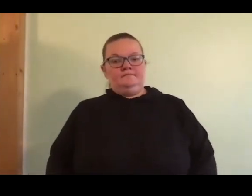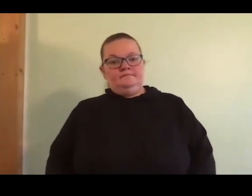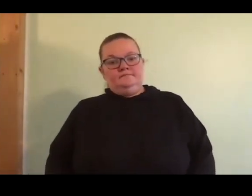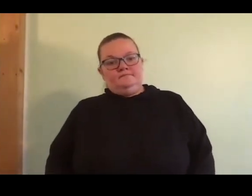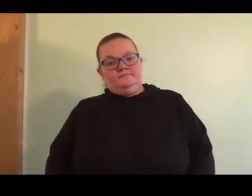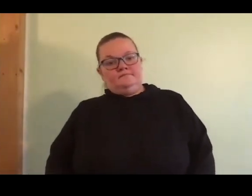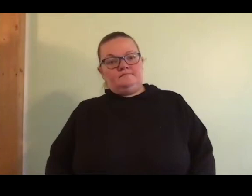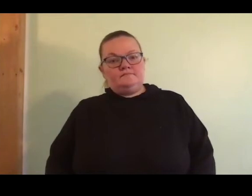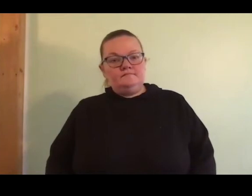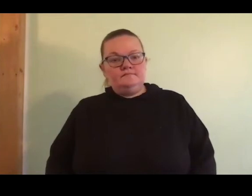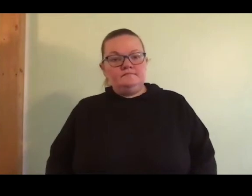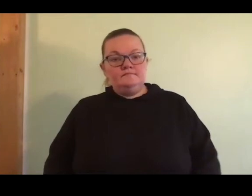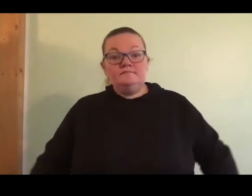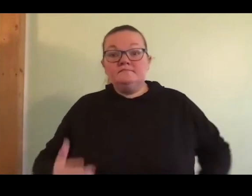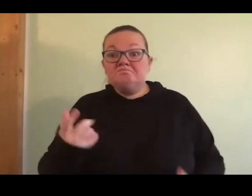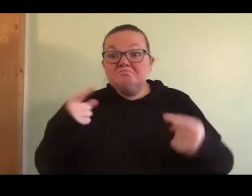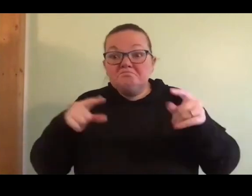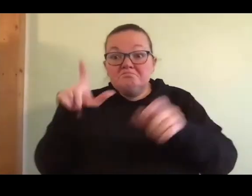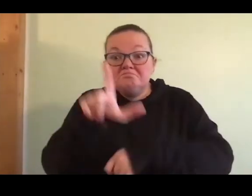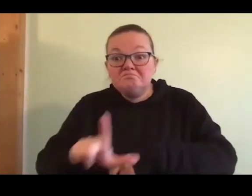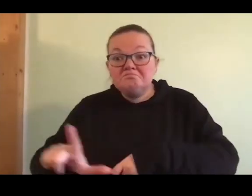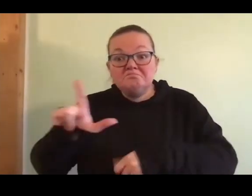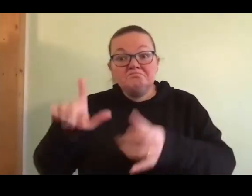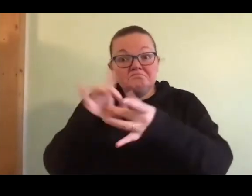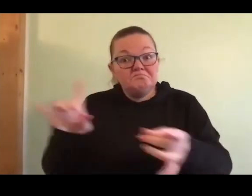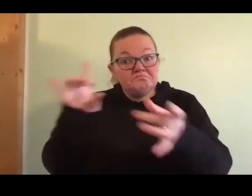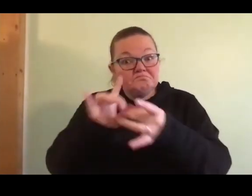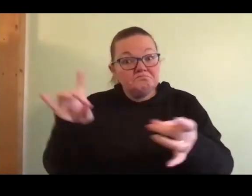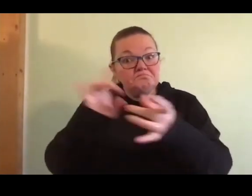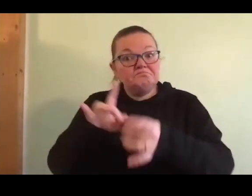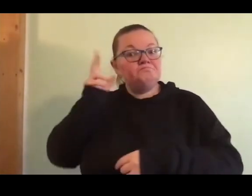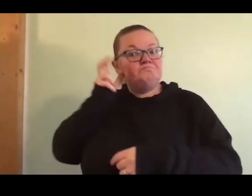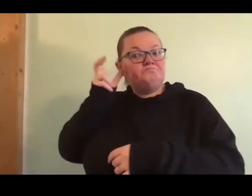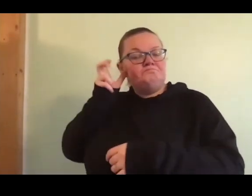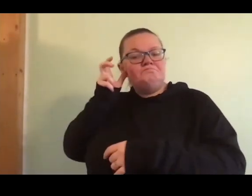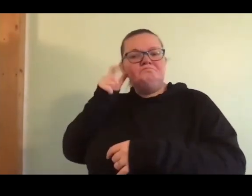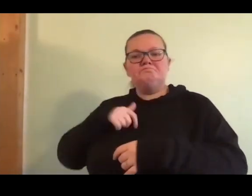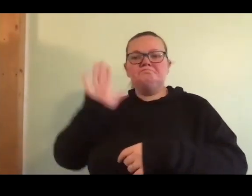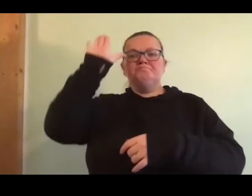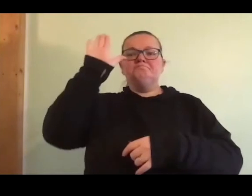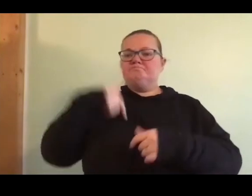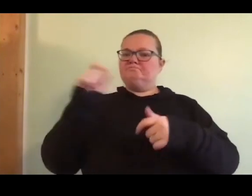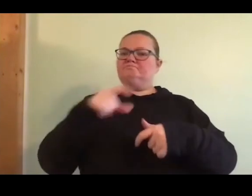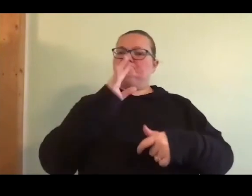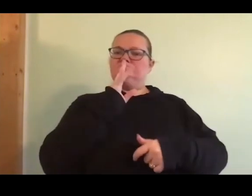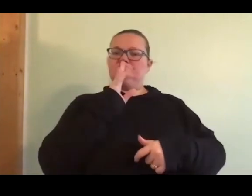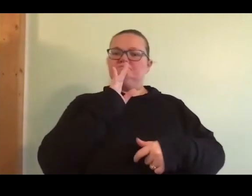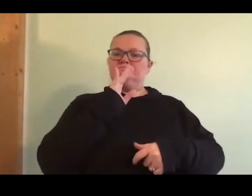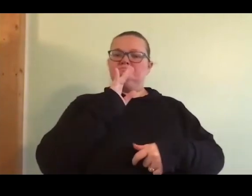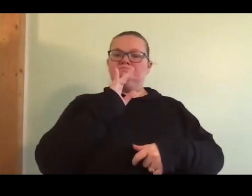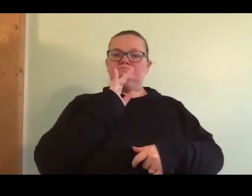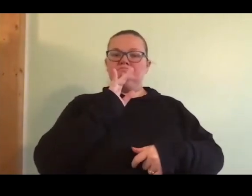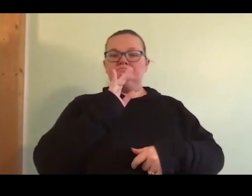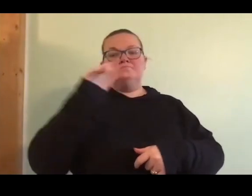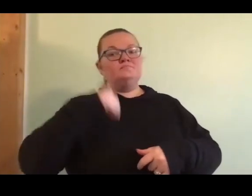During story time, I had something important to say. I just couldn't wait